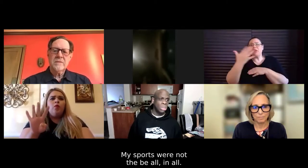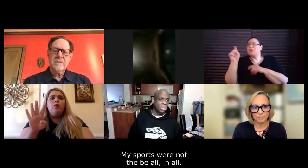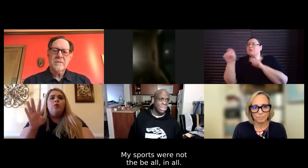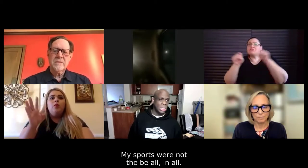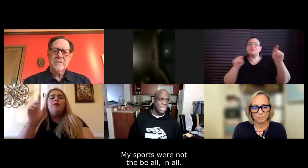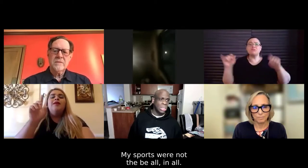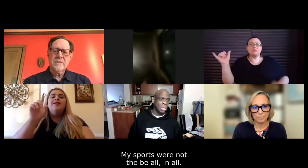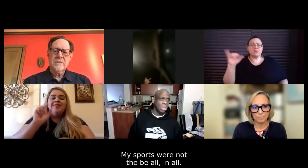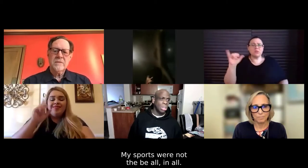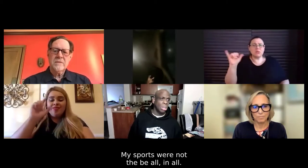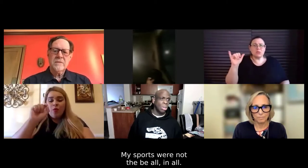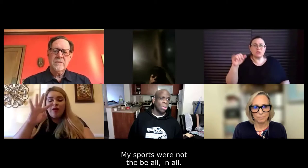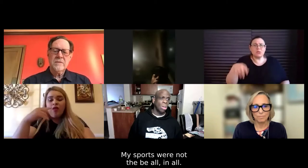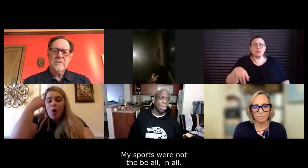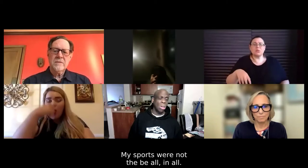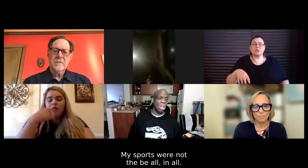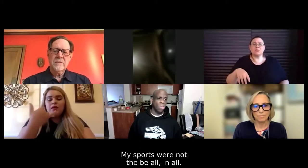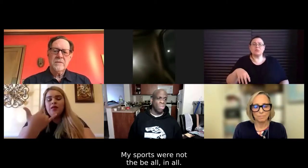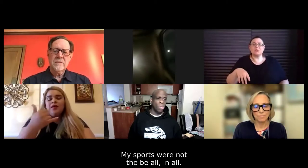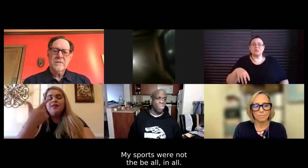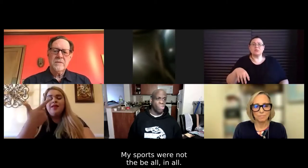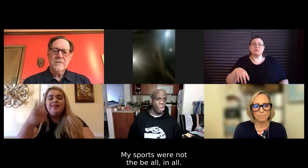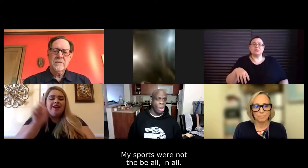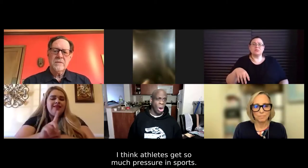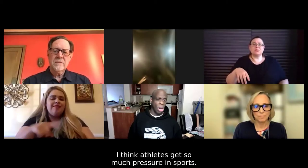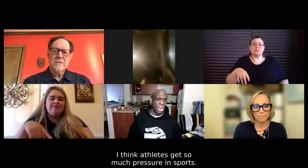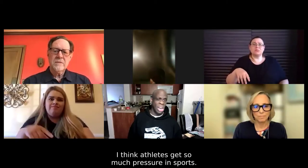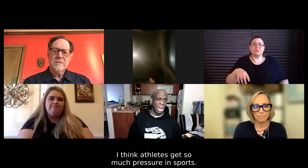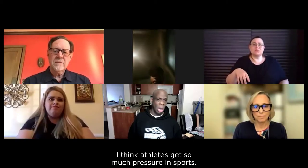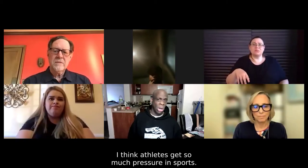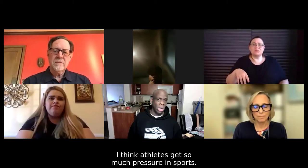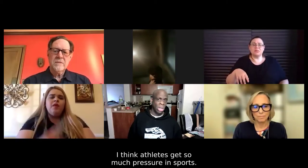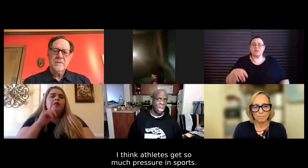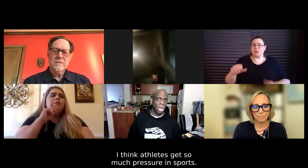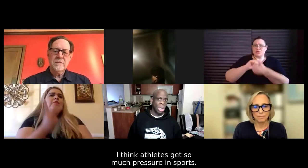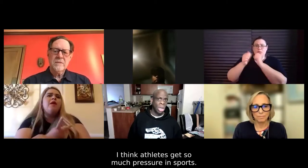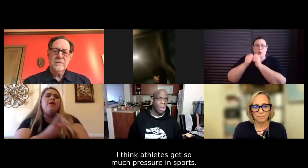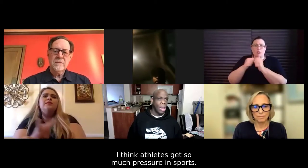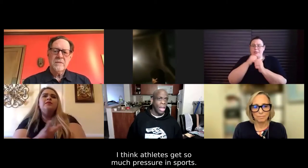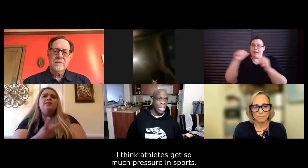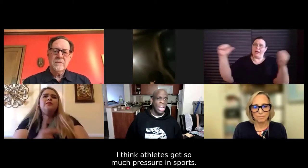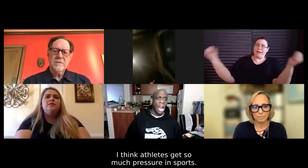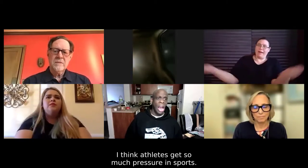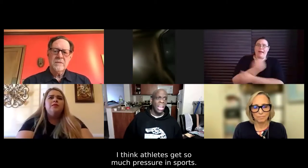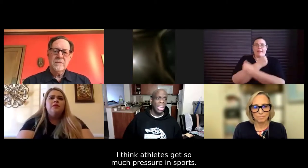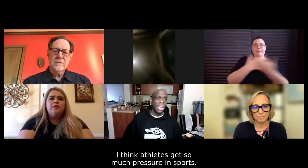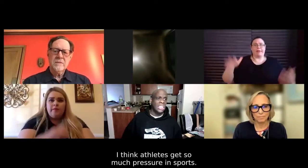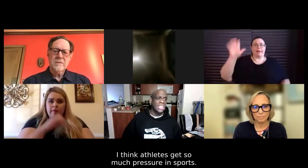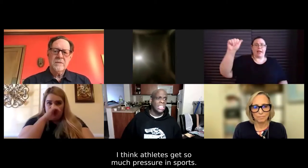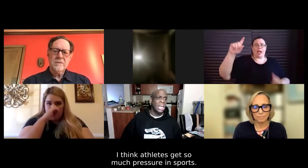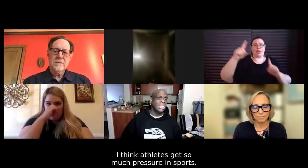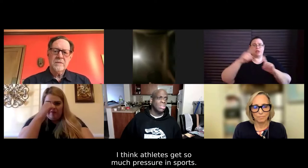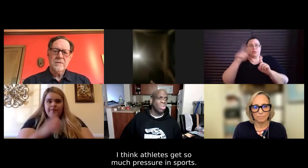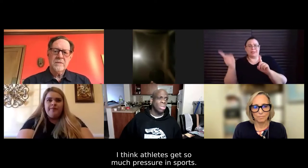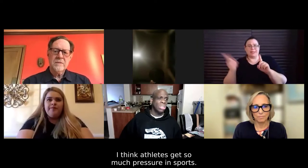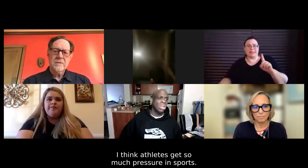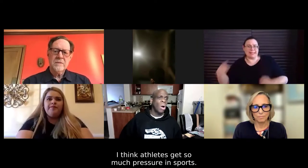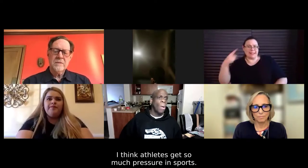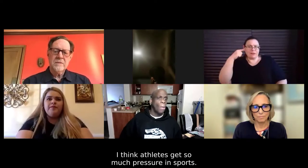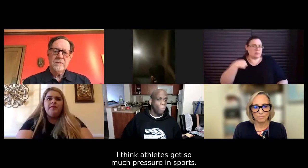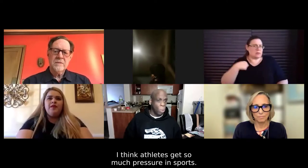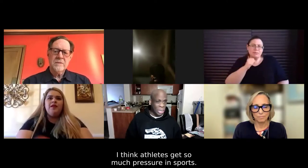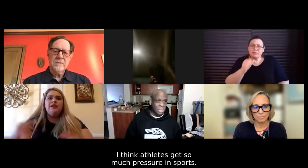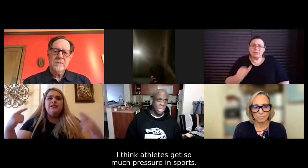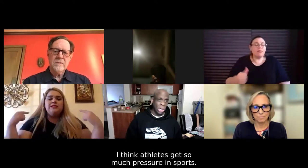sports wasn't the be-all and end-all. And I think athletes get so much